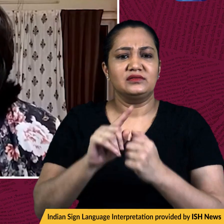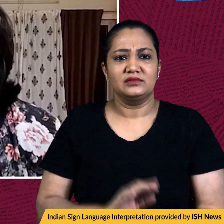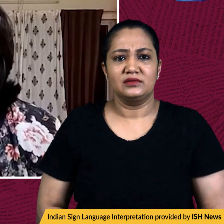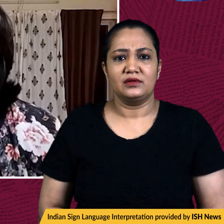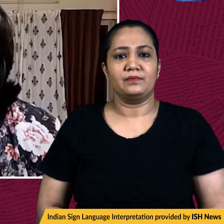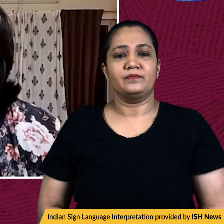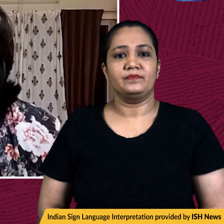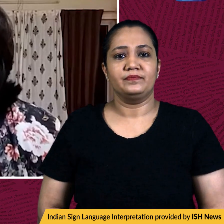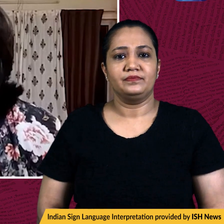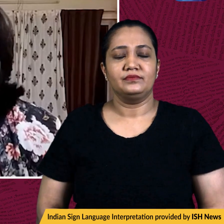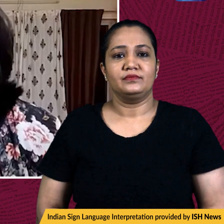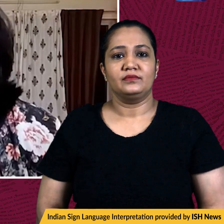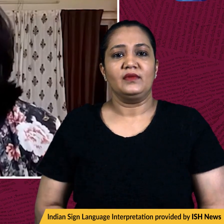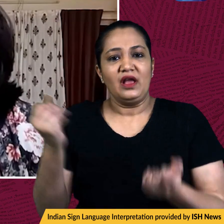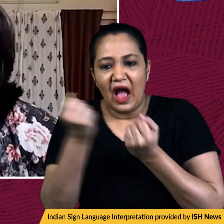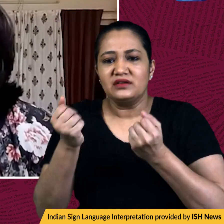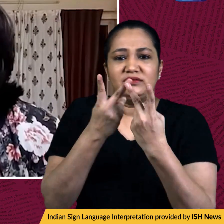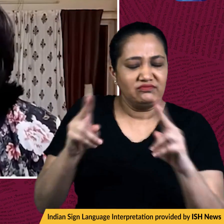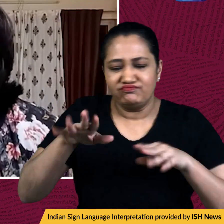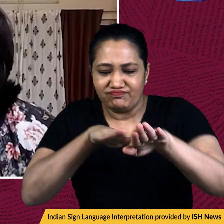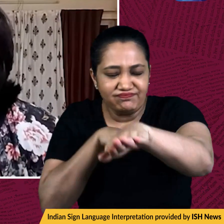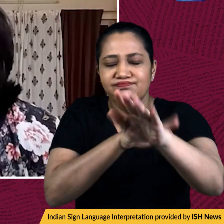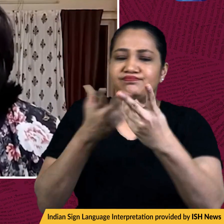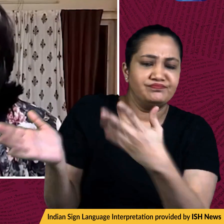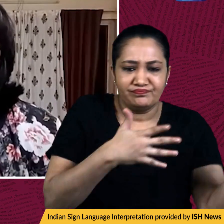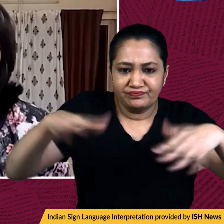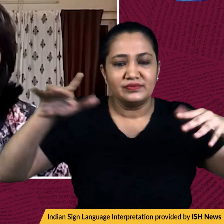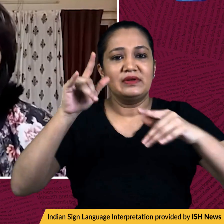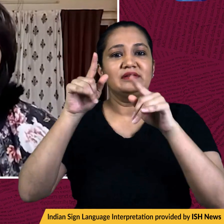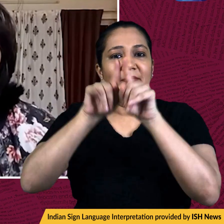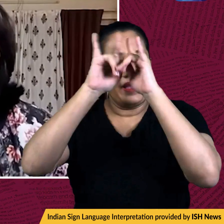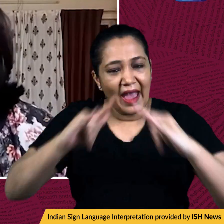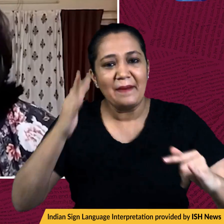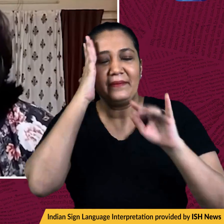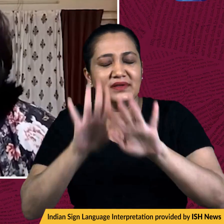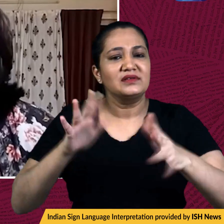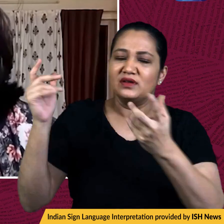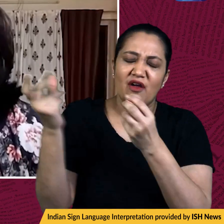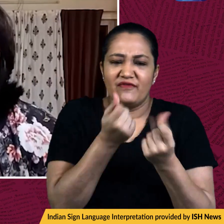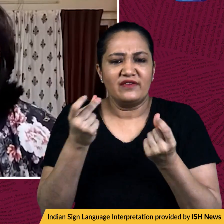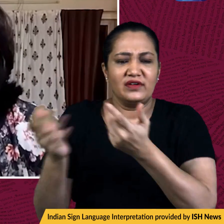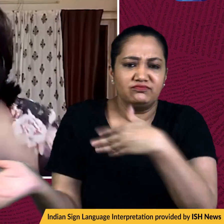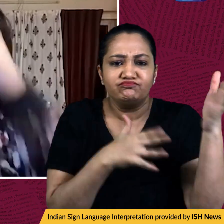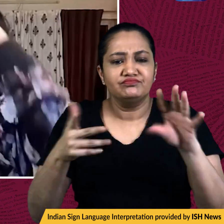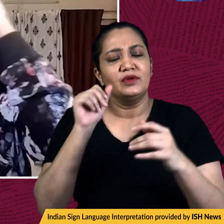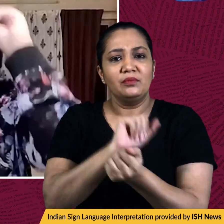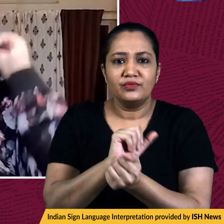lift to remove cars and camper vans to vehicle transporters. So far, the police have instead over